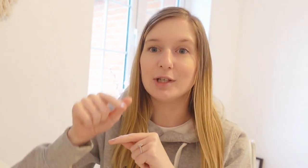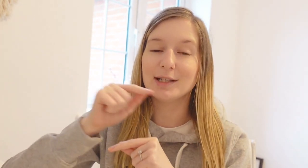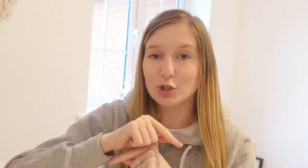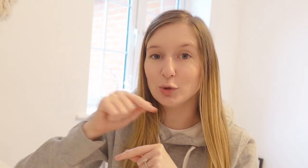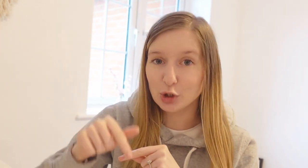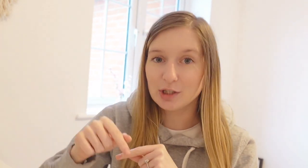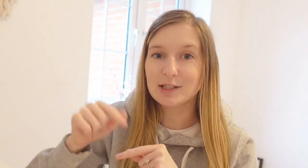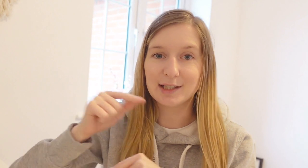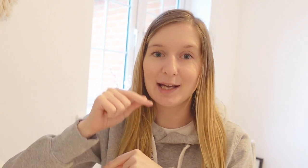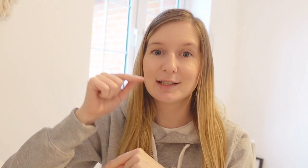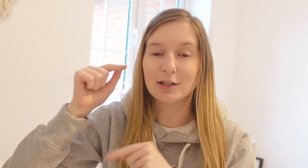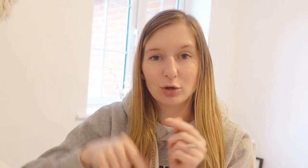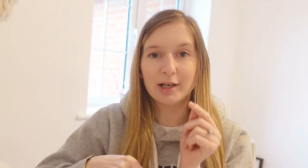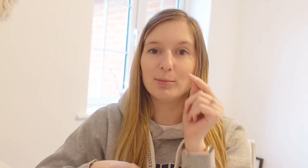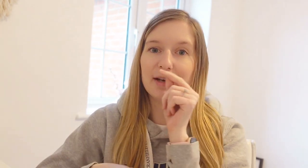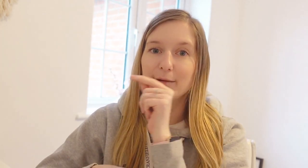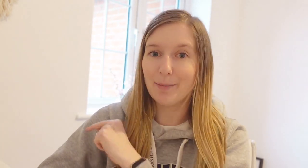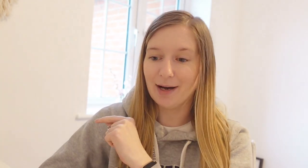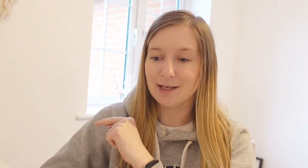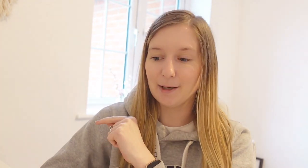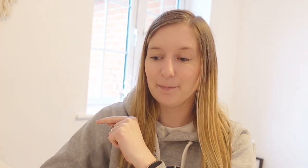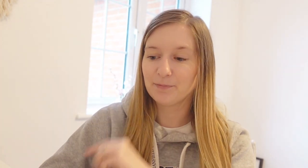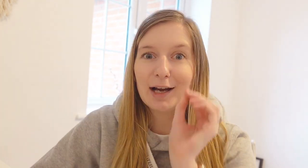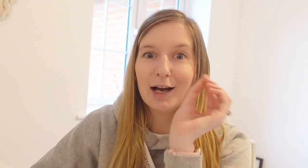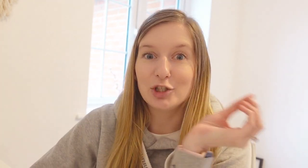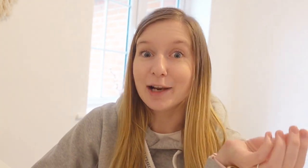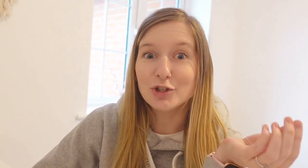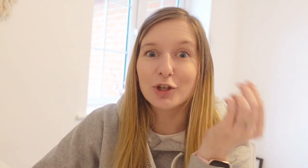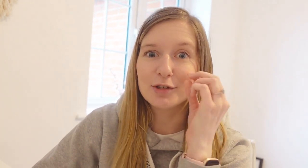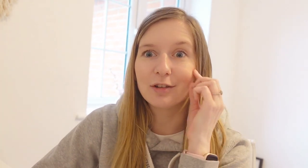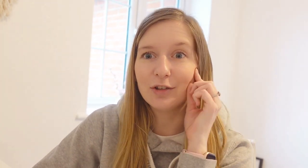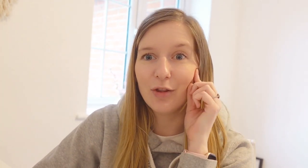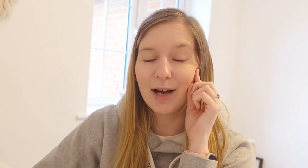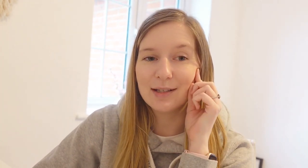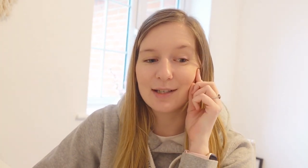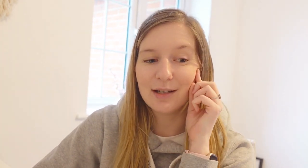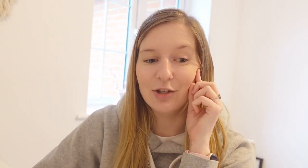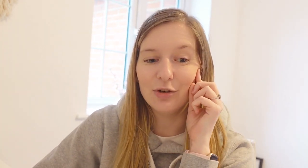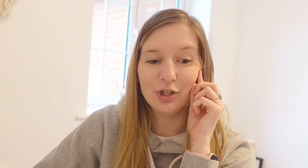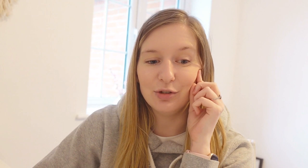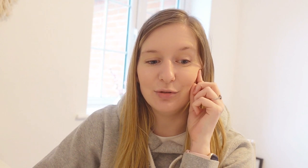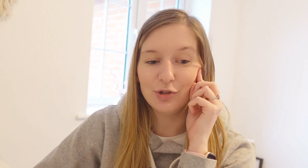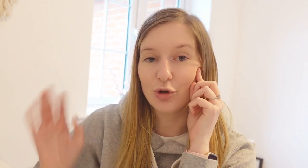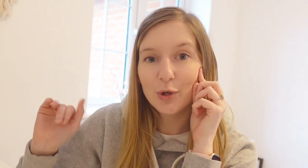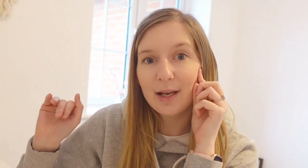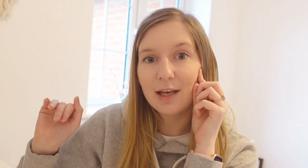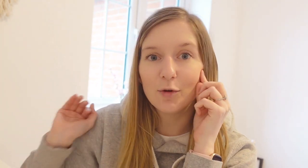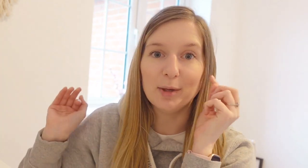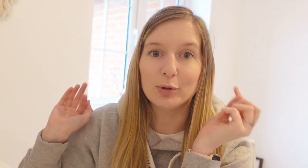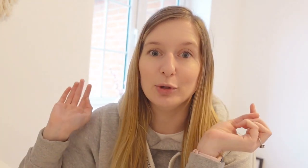ear is too good to get a cochlear implant in my bad ear. I challenged the consultant on that and said you know do you do not do anything for people who